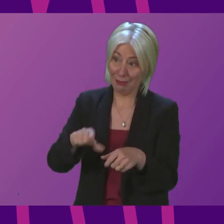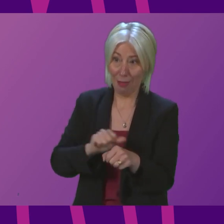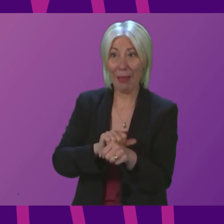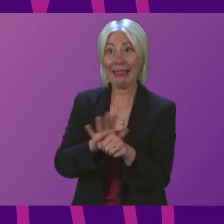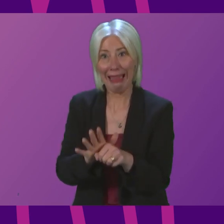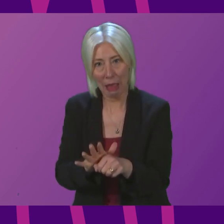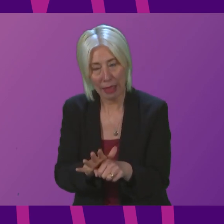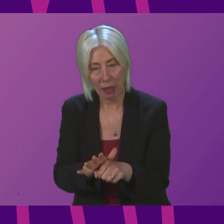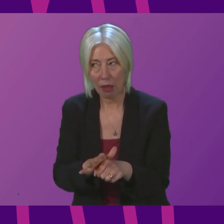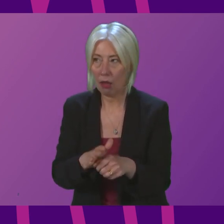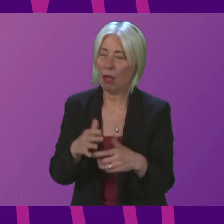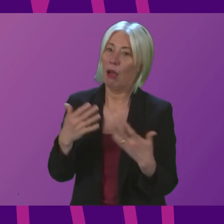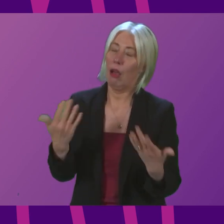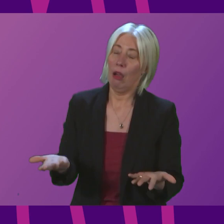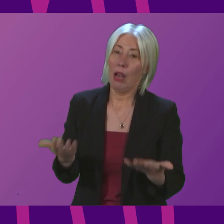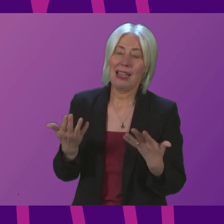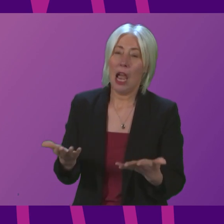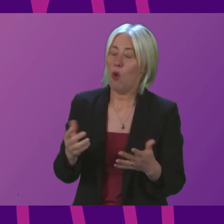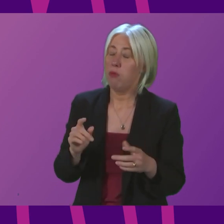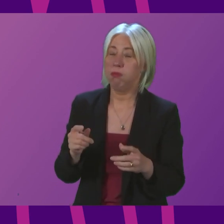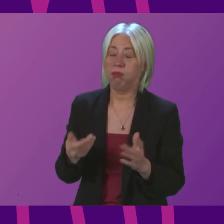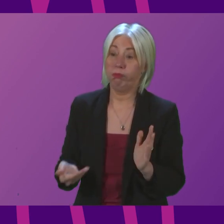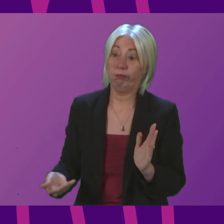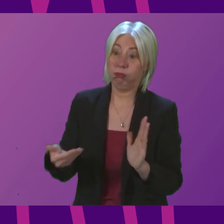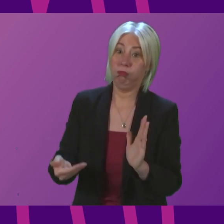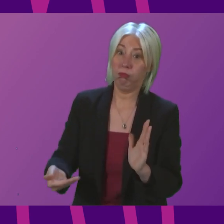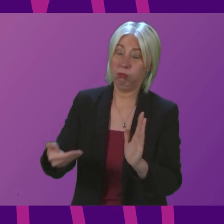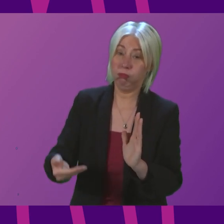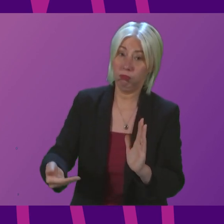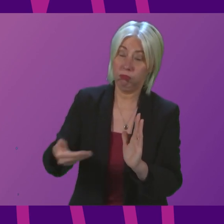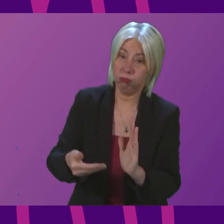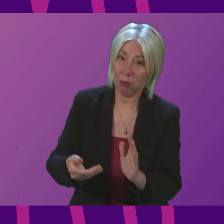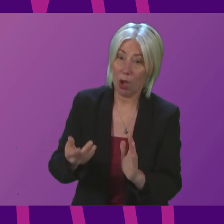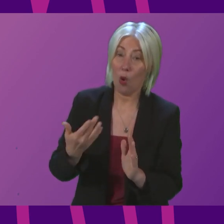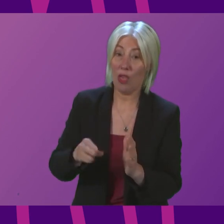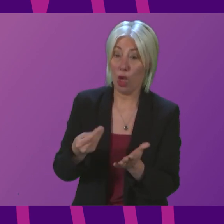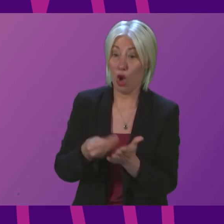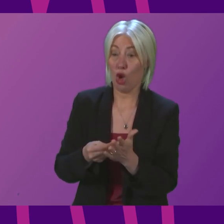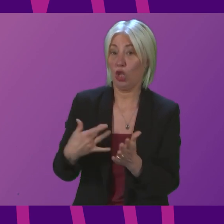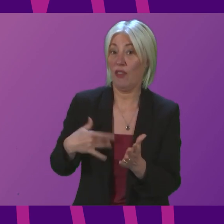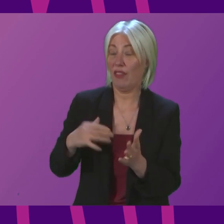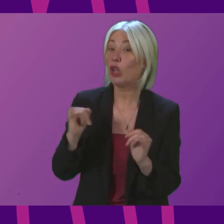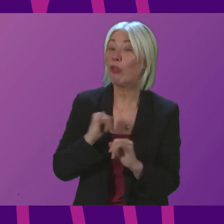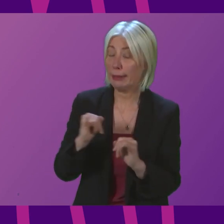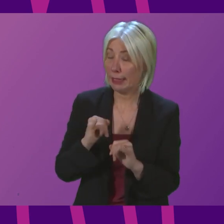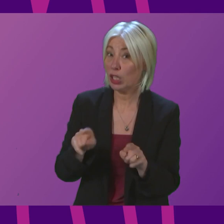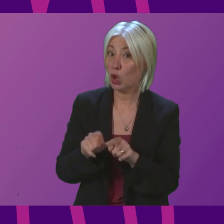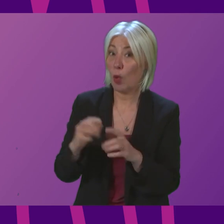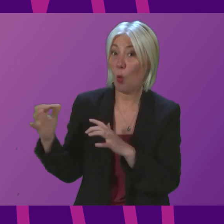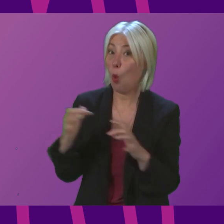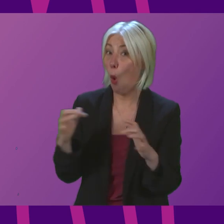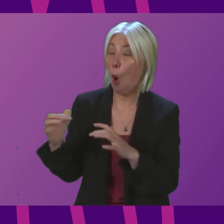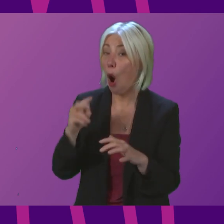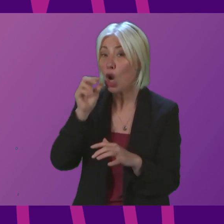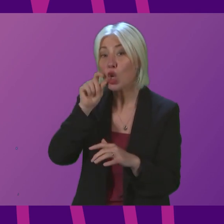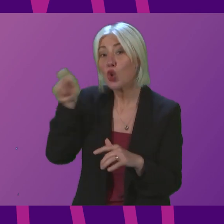now those issues are being added to by the challenges that come from the cost of living crisis and the war in Ukraine.